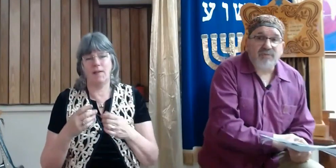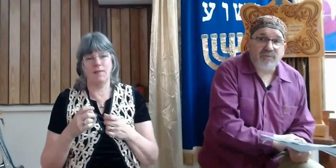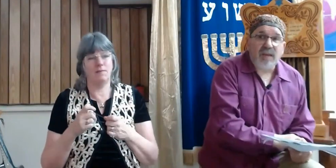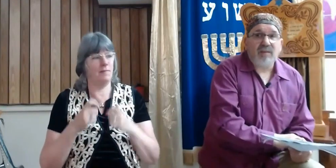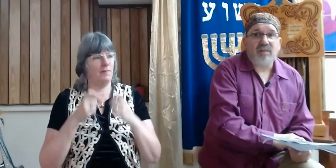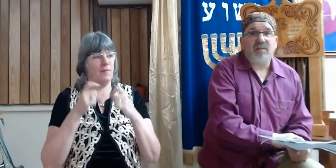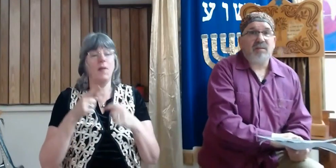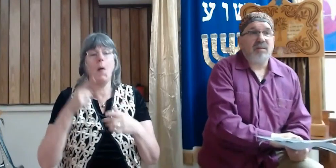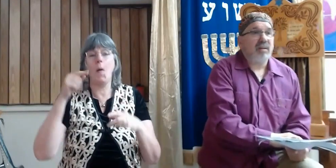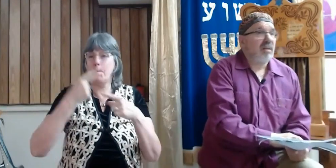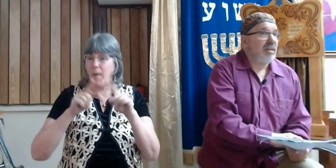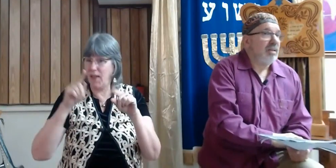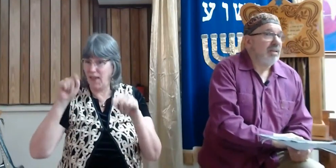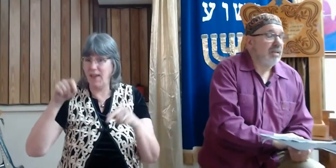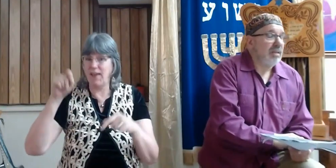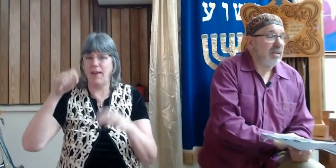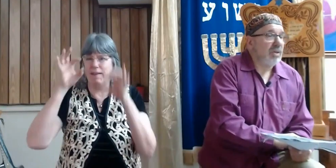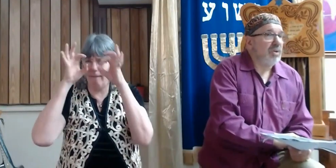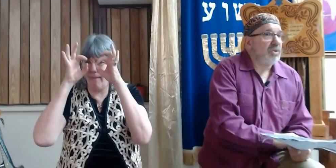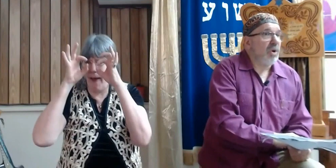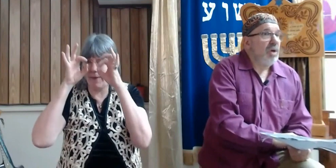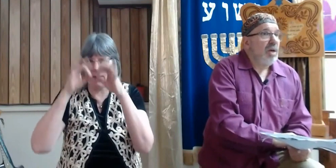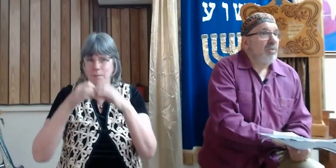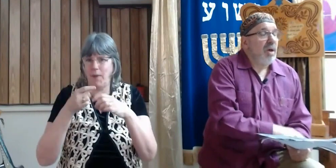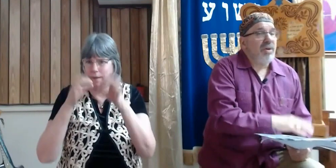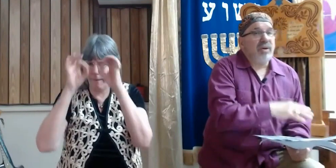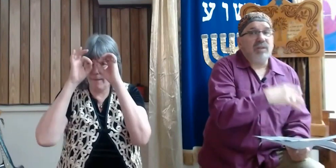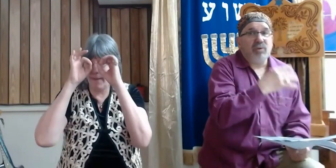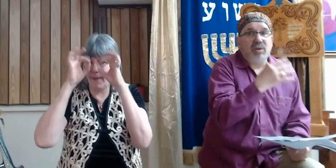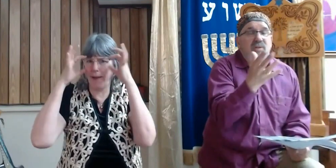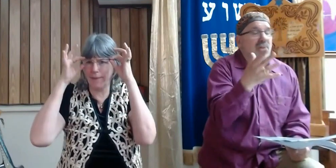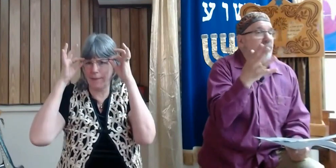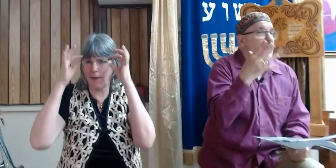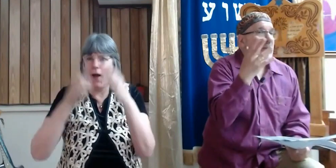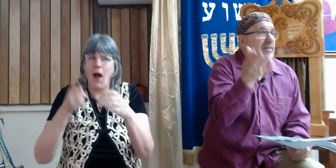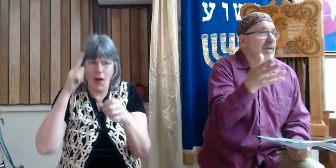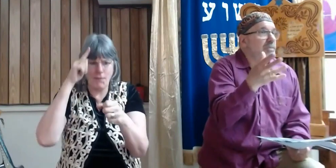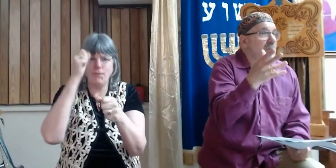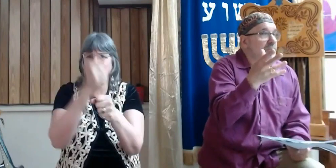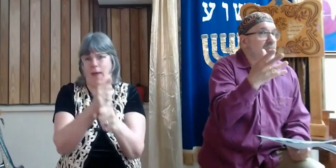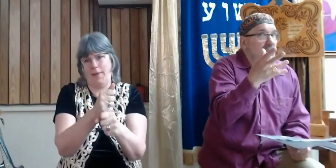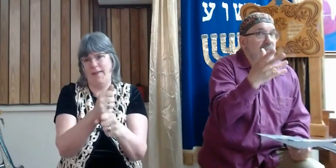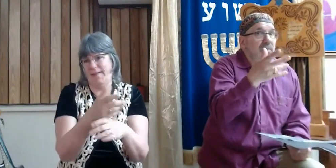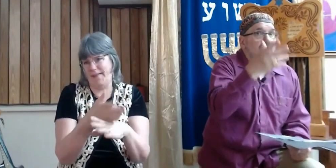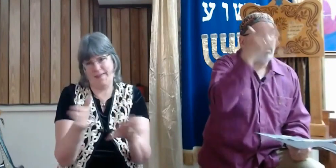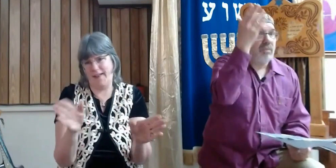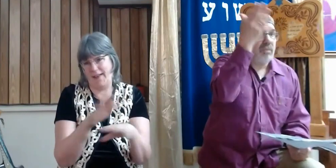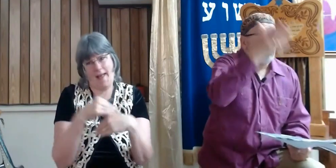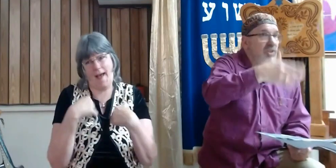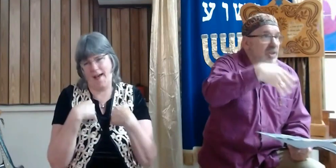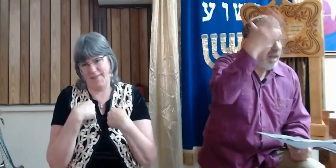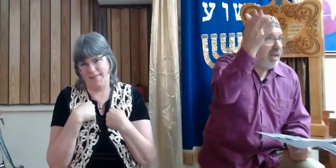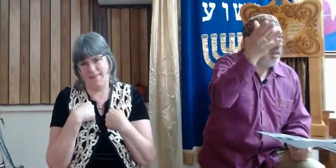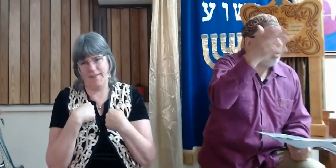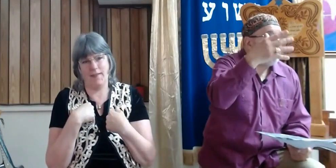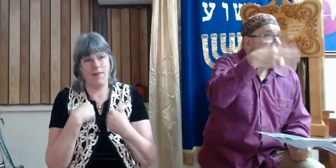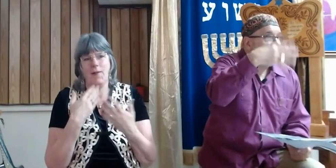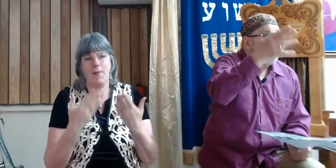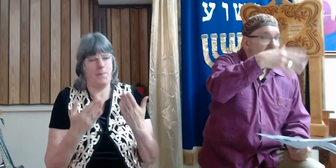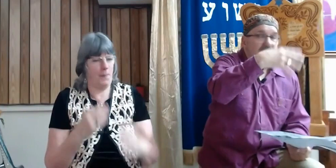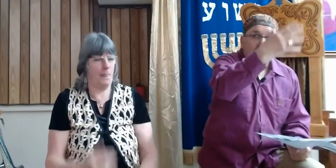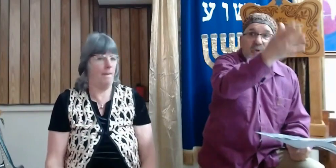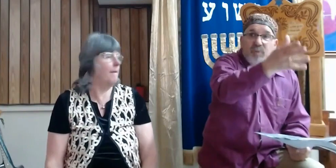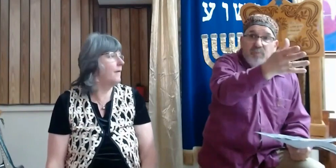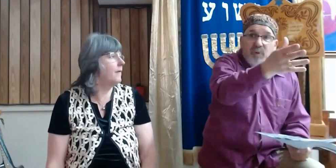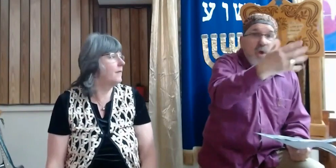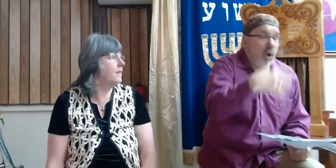glasses of faith. You know, so, whether it was something that was genetic, or